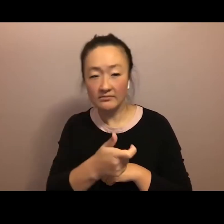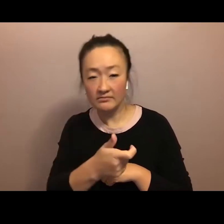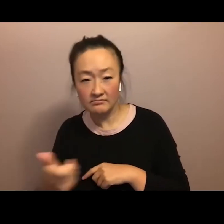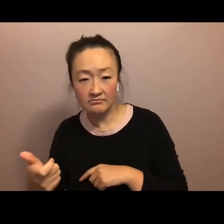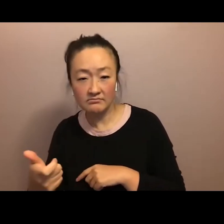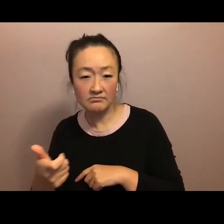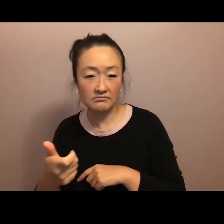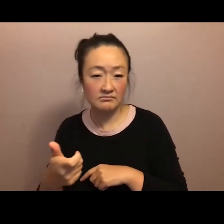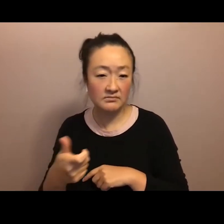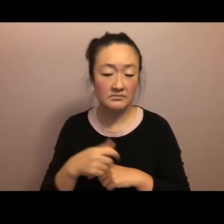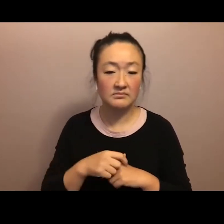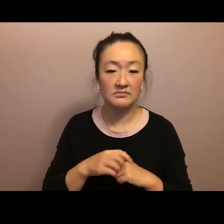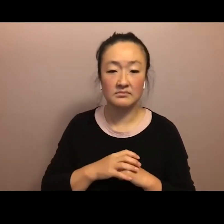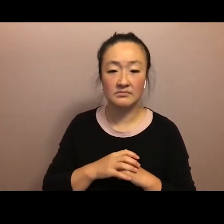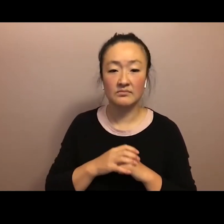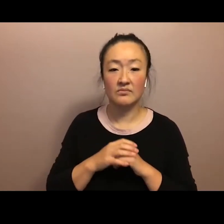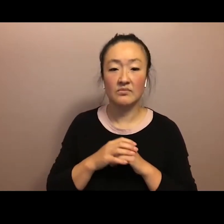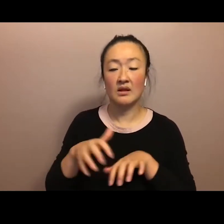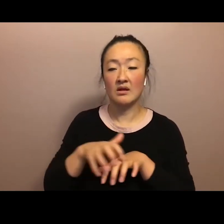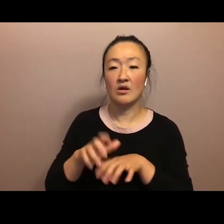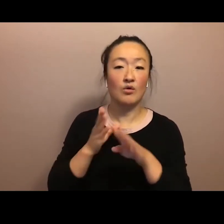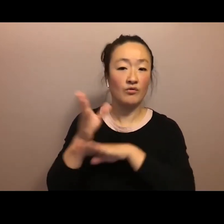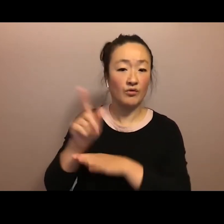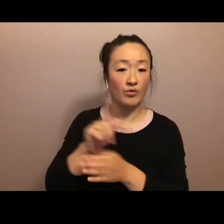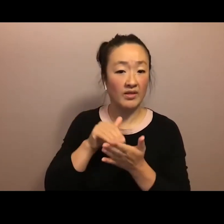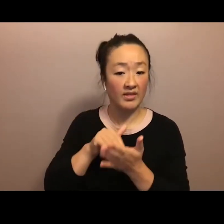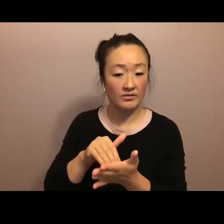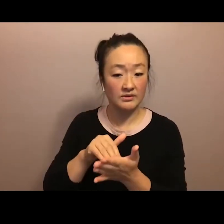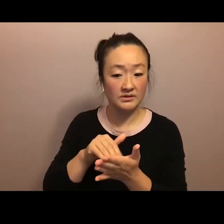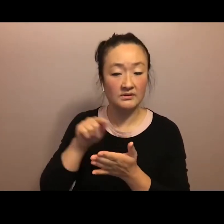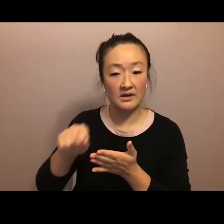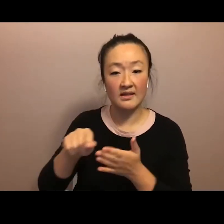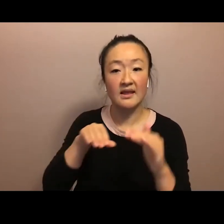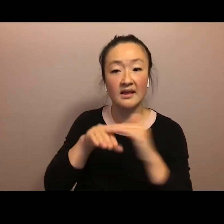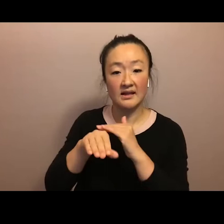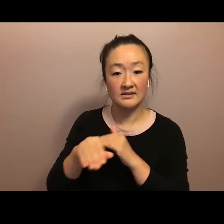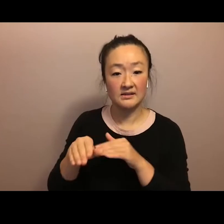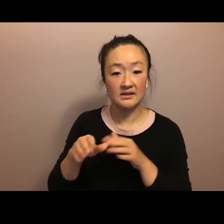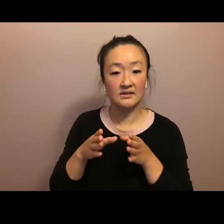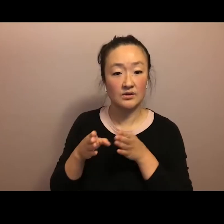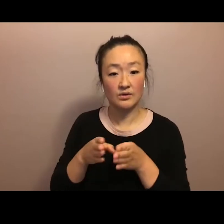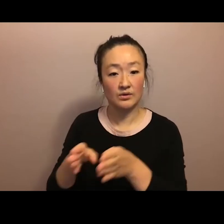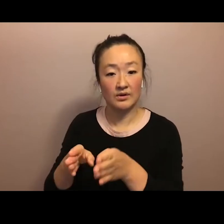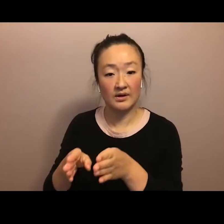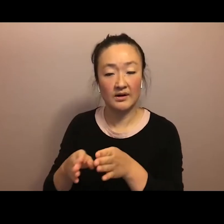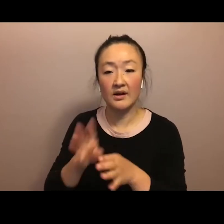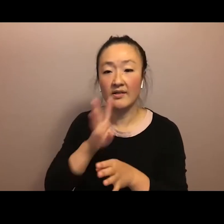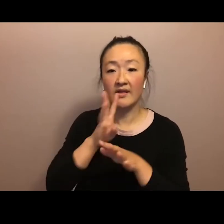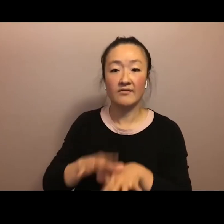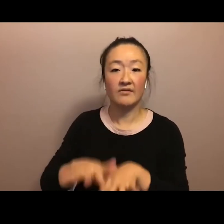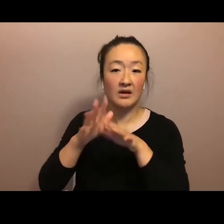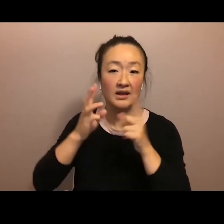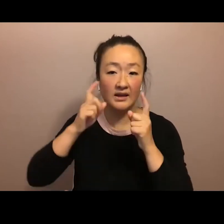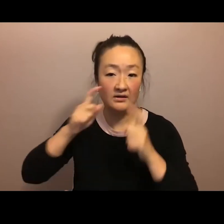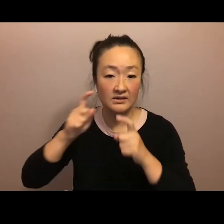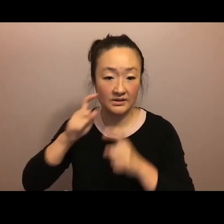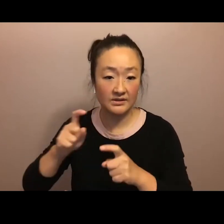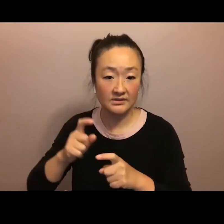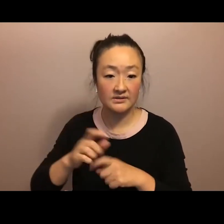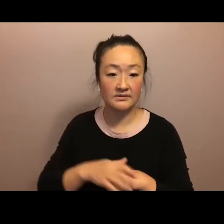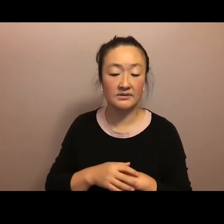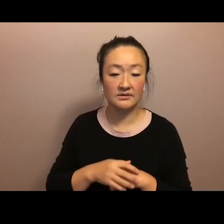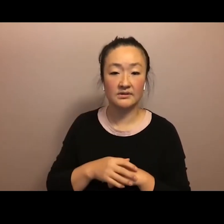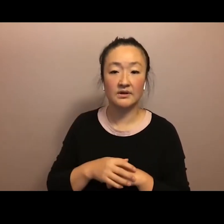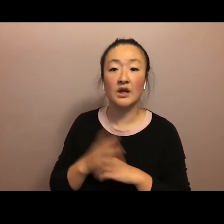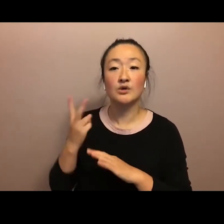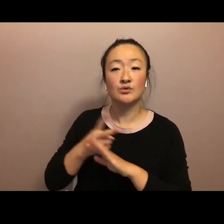lined the aloha hulu kupuna, the Mauna kea access road and flooded the pahoi hoi in our tears. Just two